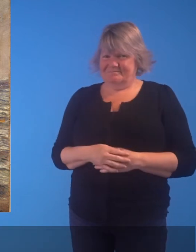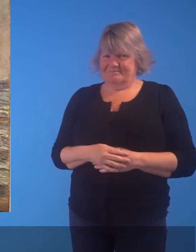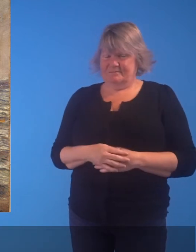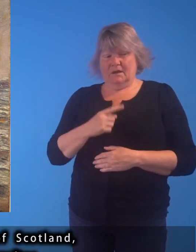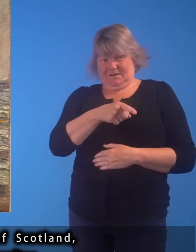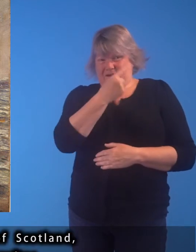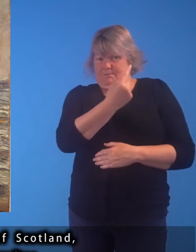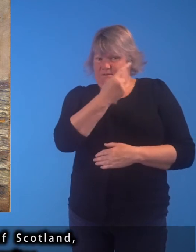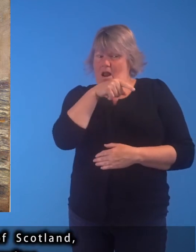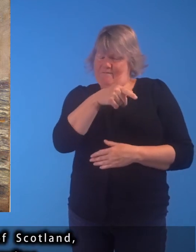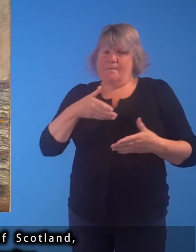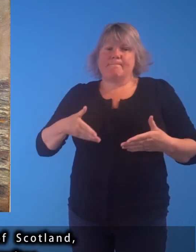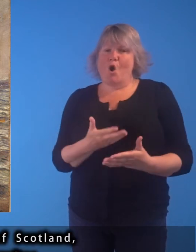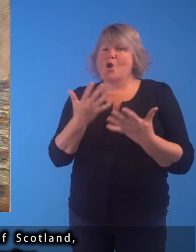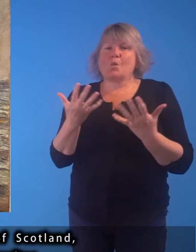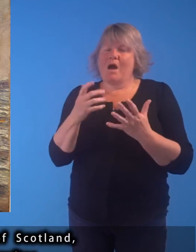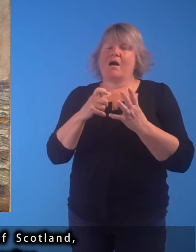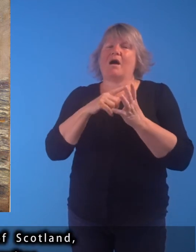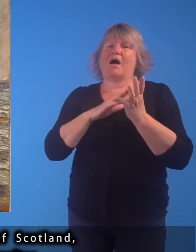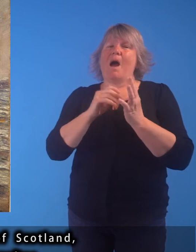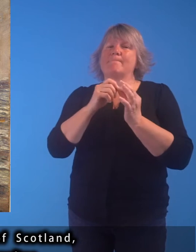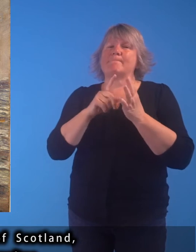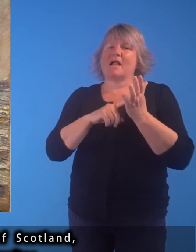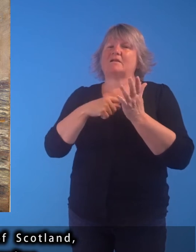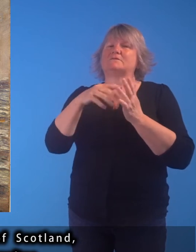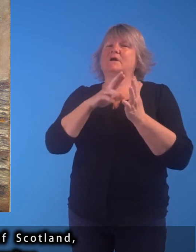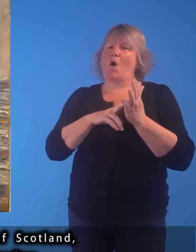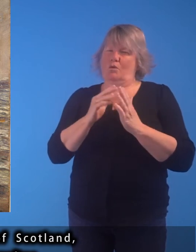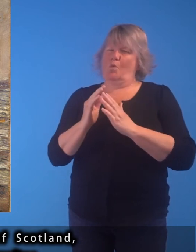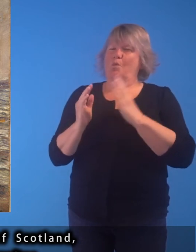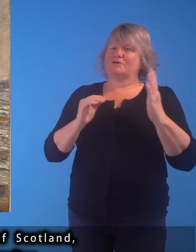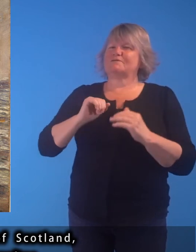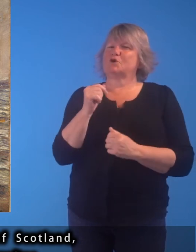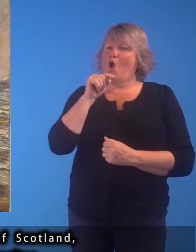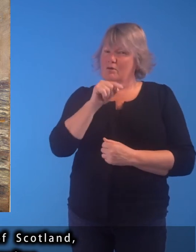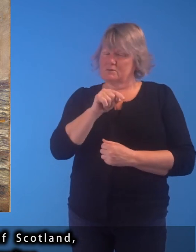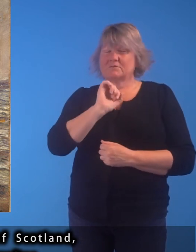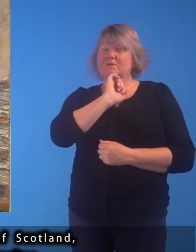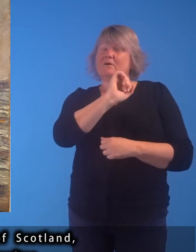Born near Campbelltown in the west of Scotland, he was the son of a Highland crofter.